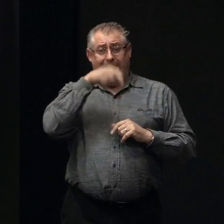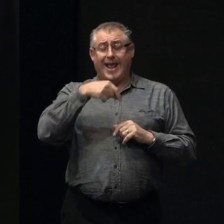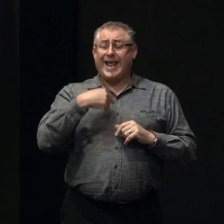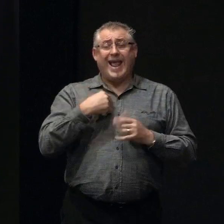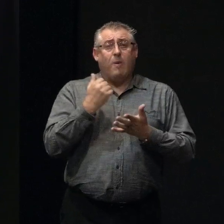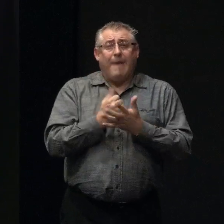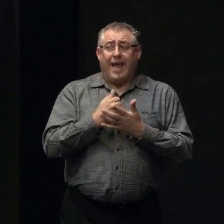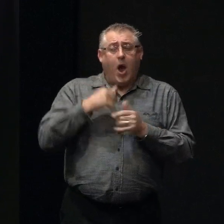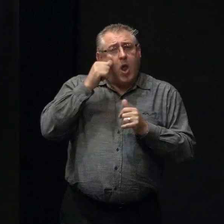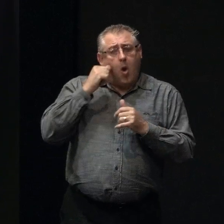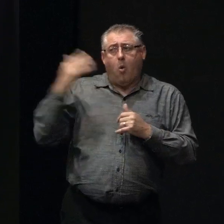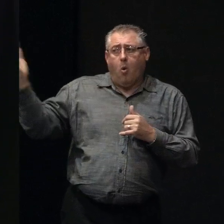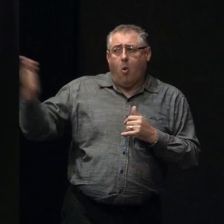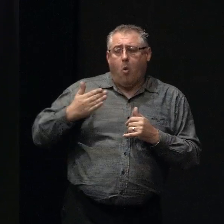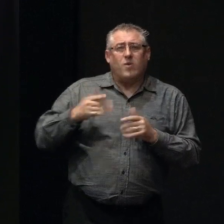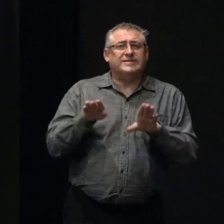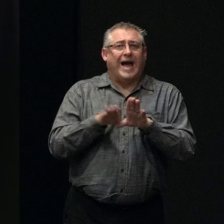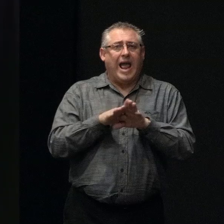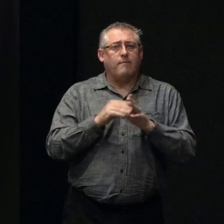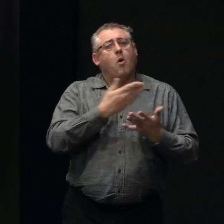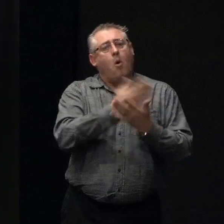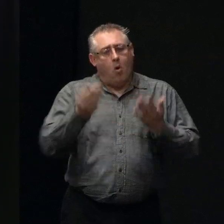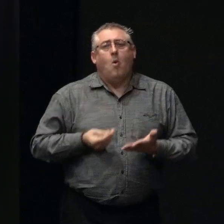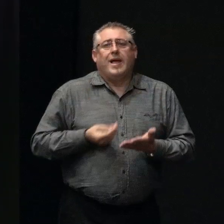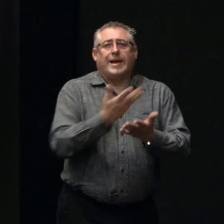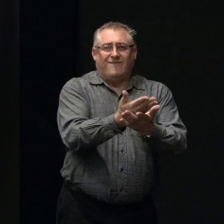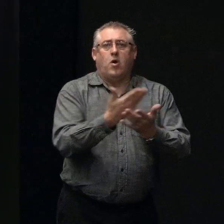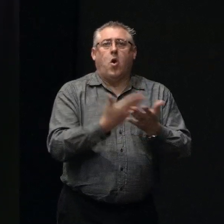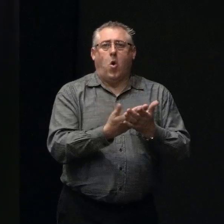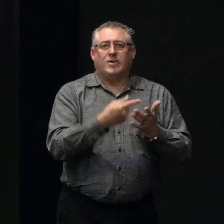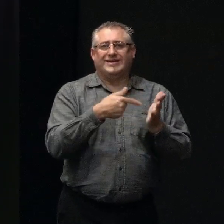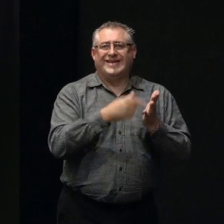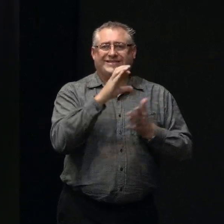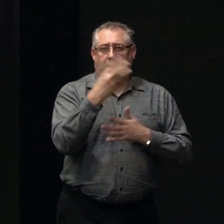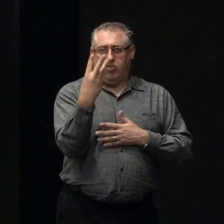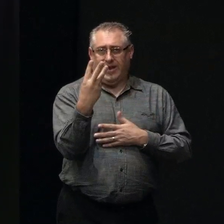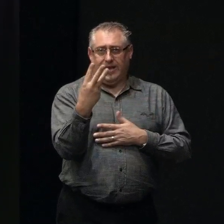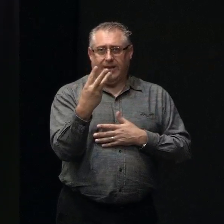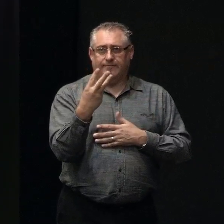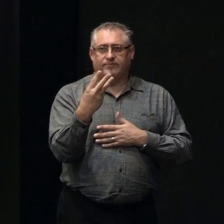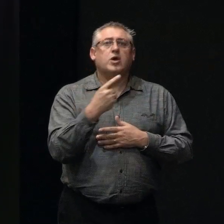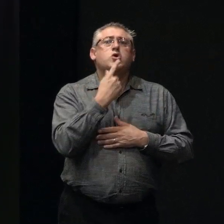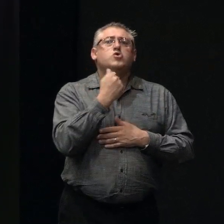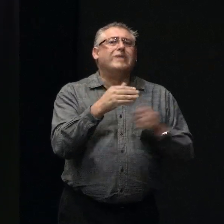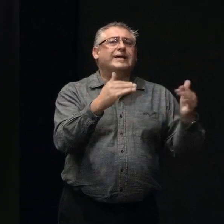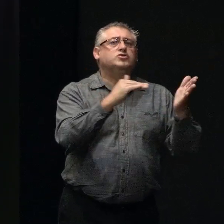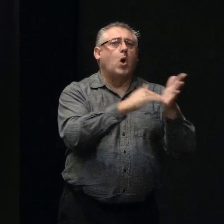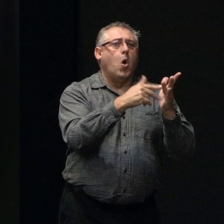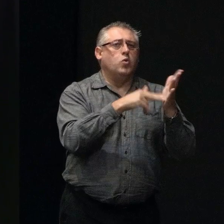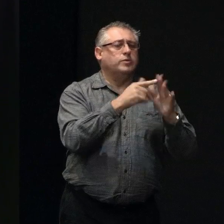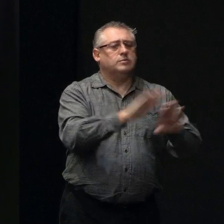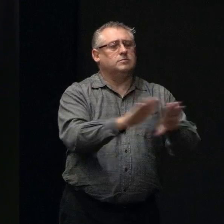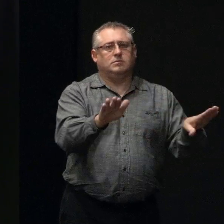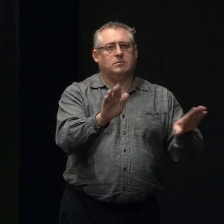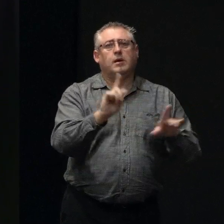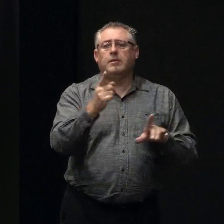of the banks are in the same position in that we're all lending on TC3. So, as it stands, with the exception of Red Zone, Technical 1, 2 or